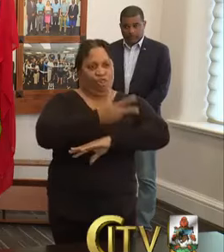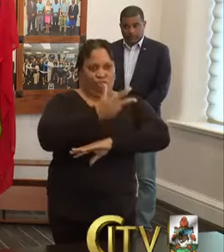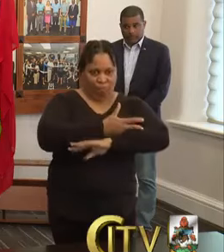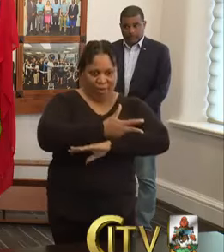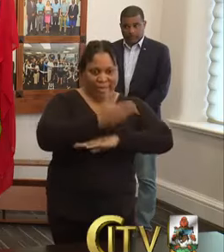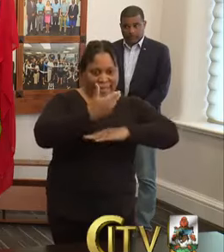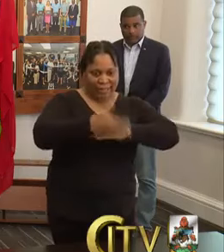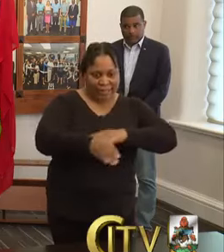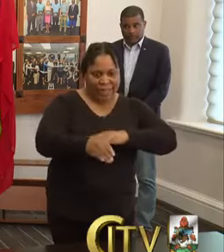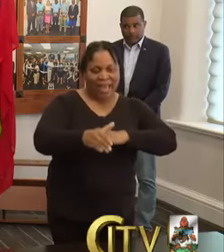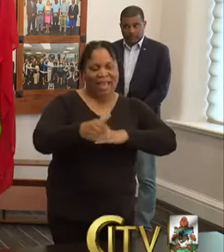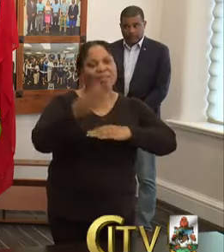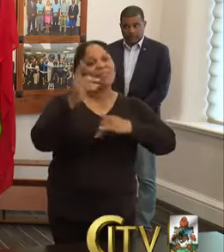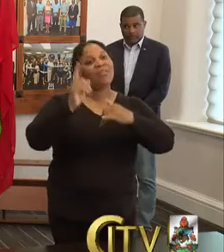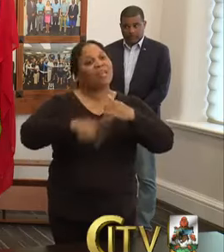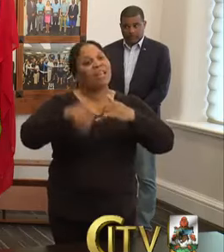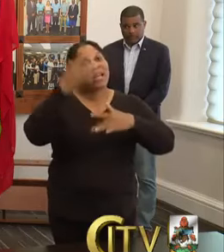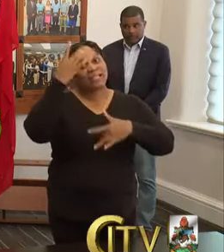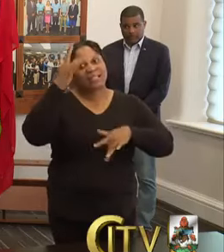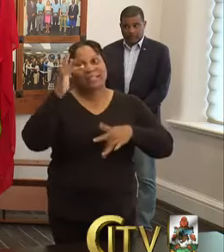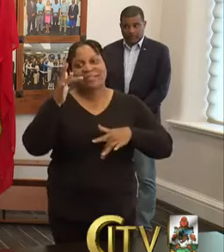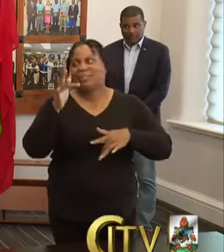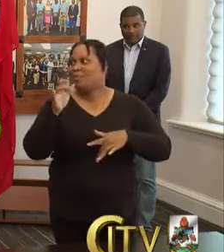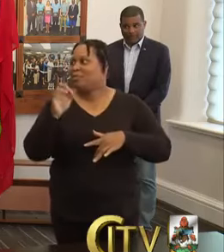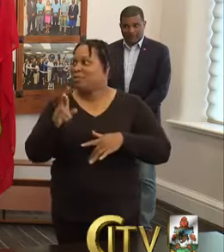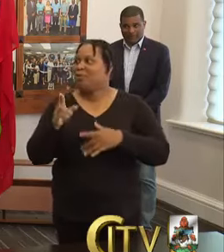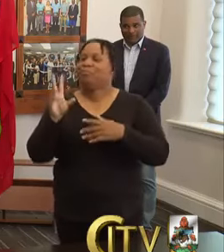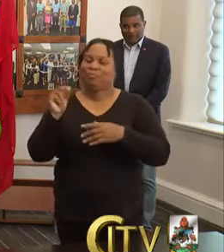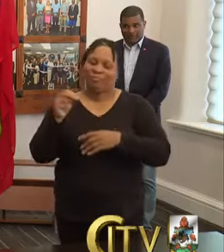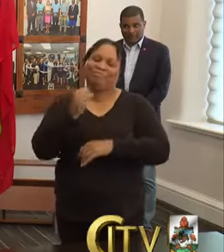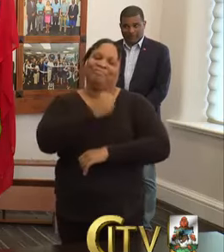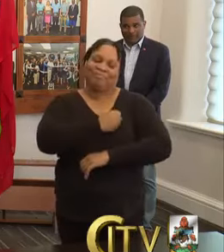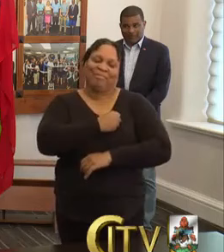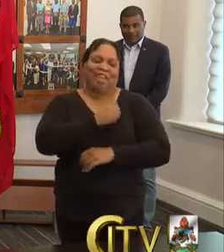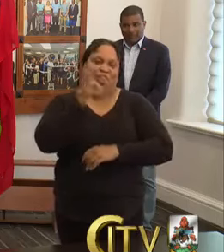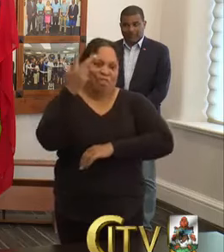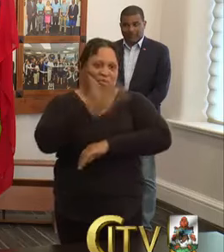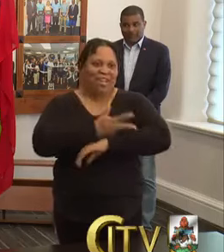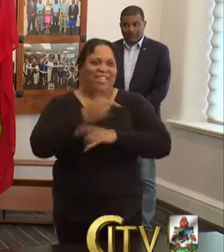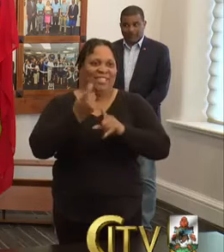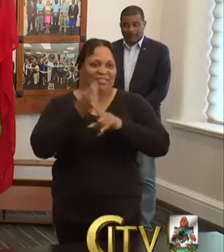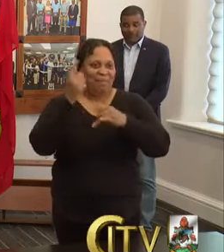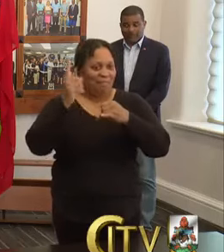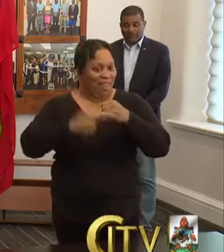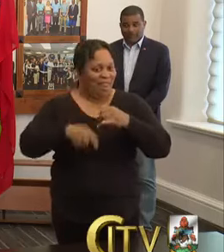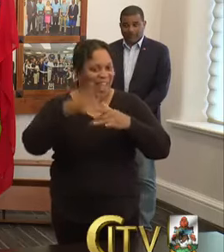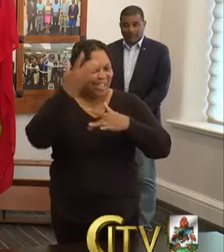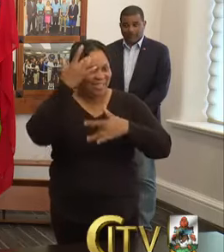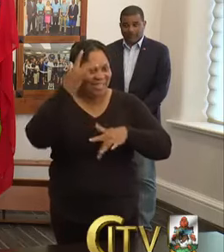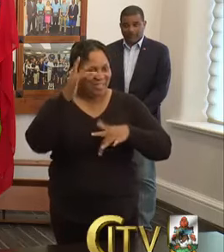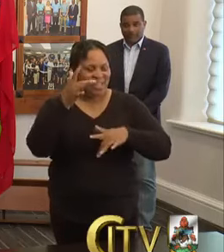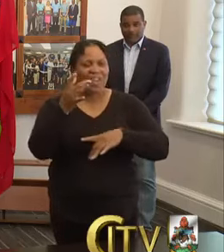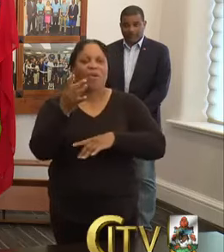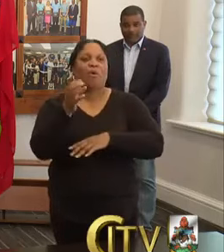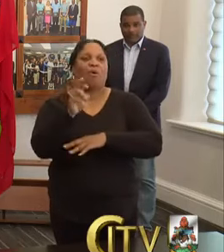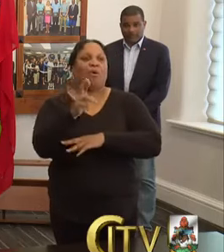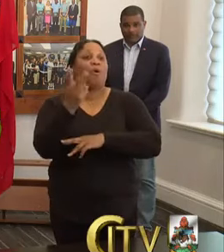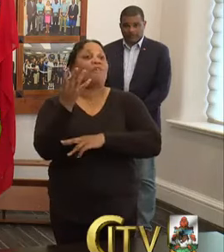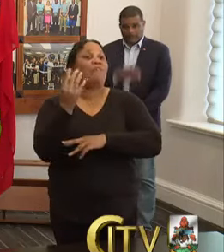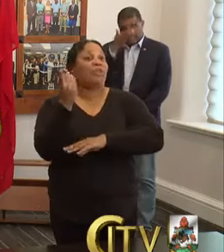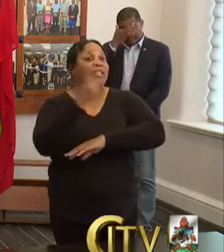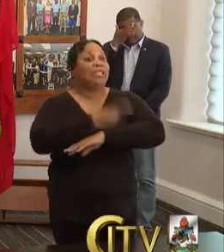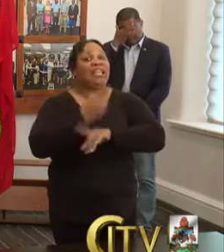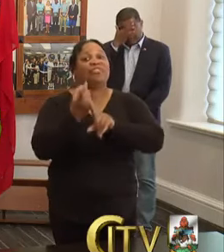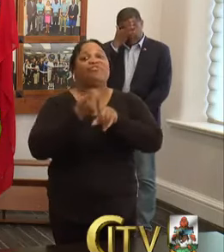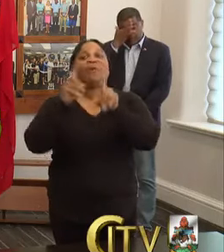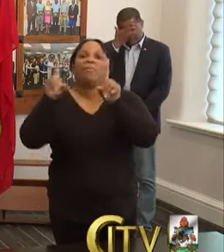symptoms or 14 days, three days from the last symptom or 14 days from the test, whichever is the